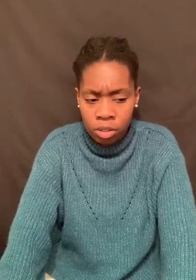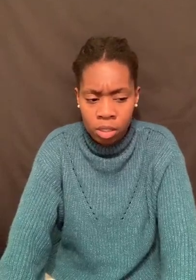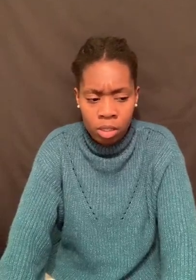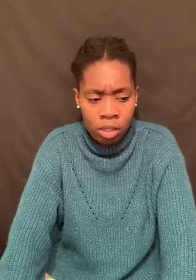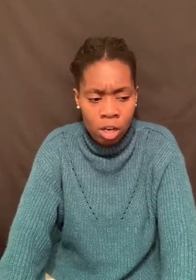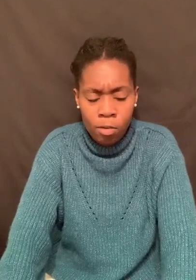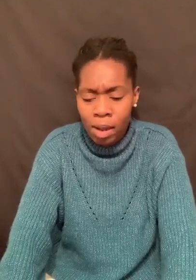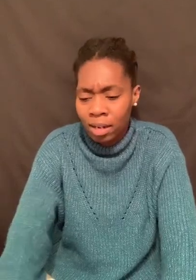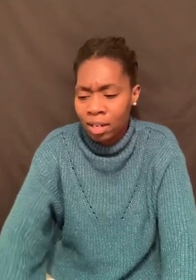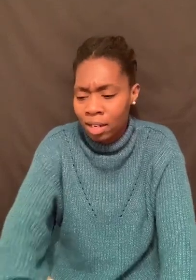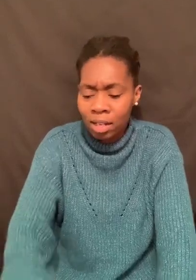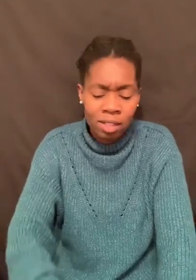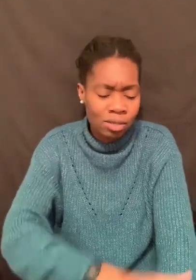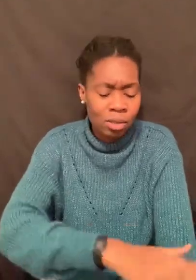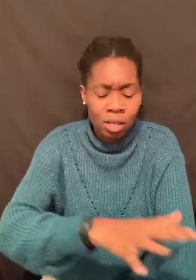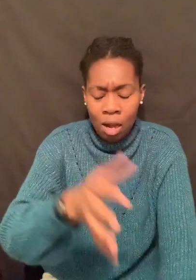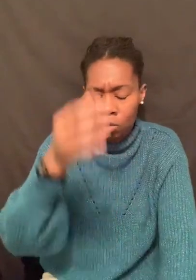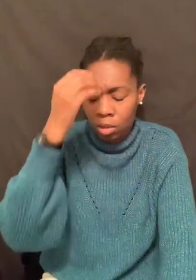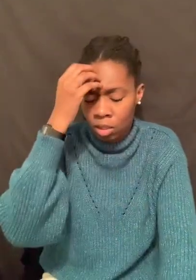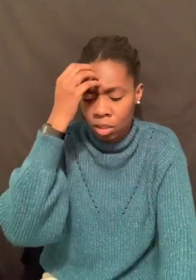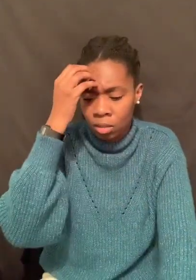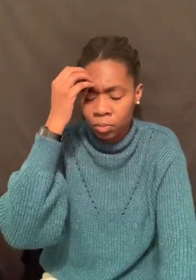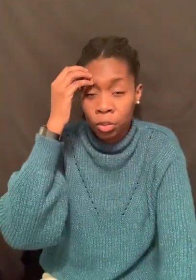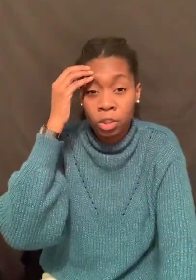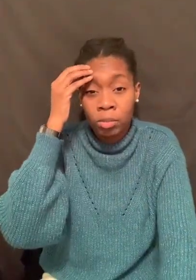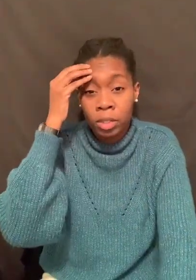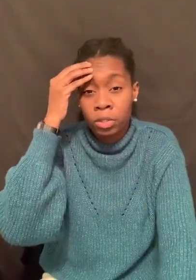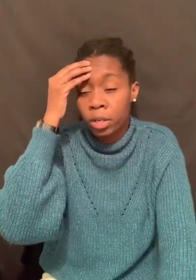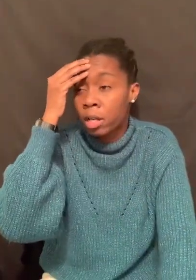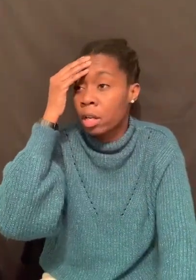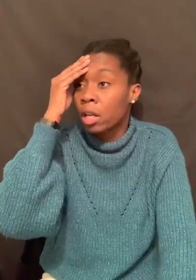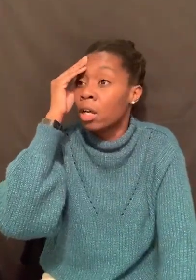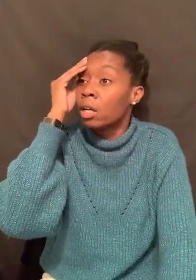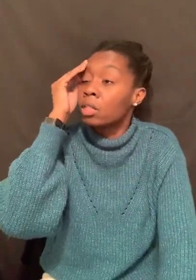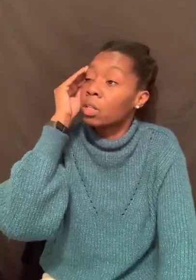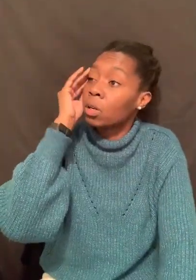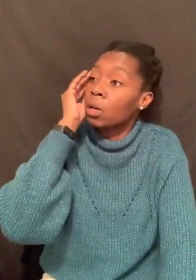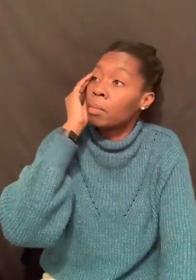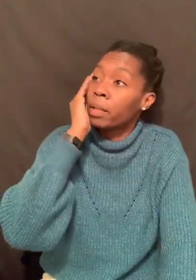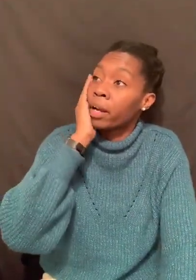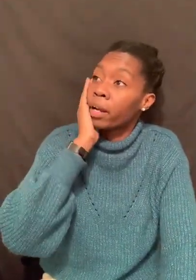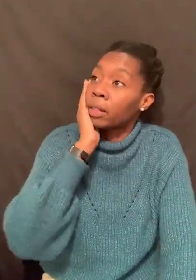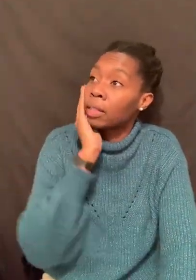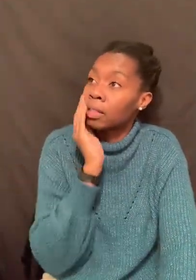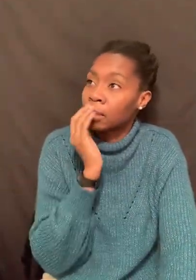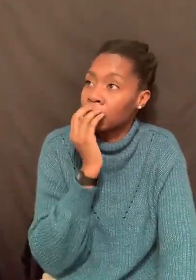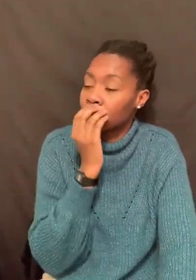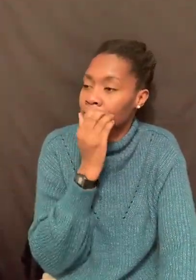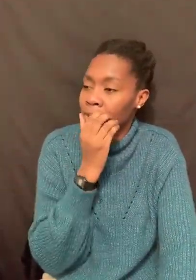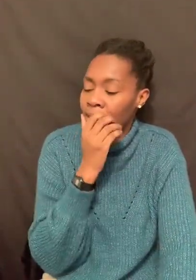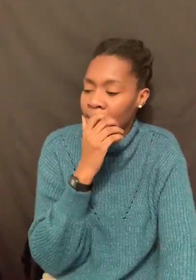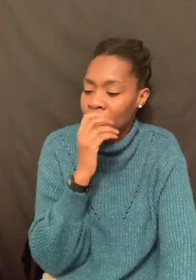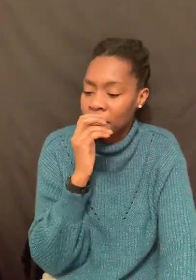and everybody, the deacons. And I was with the church and ministry. So, I'm there listening to the lady.